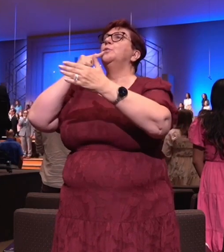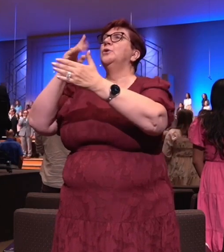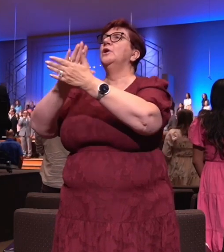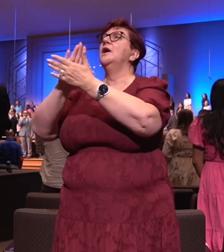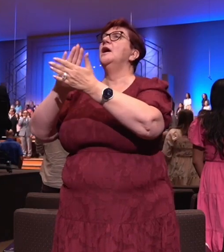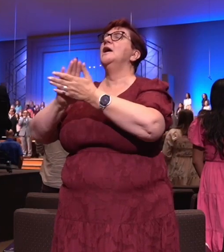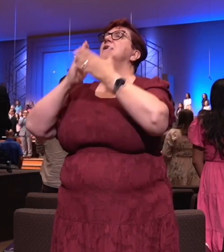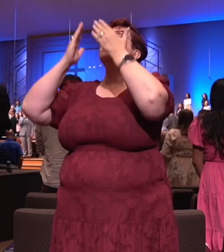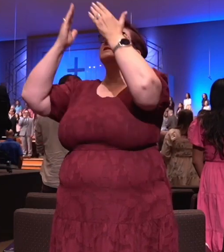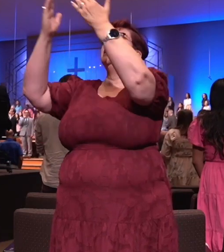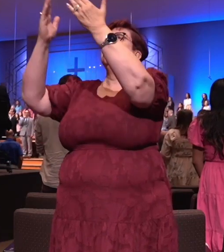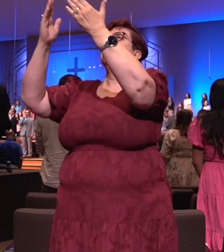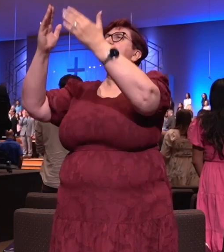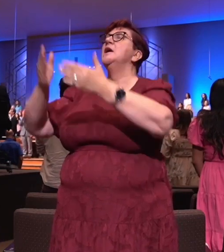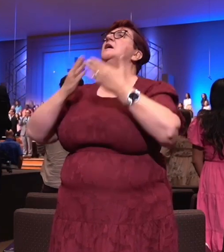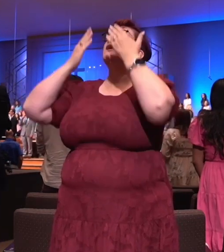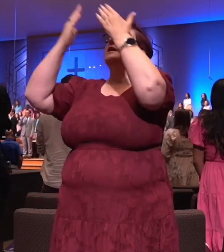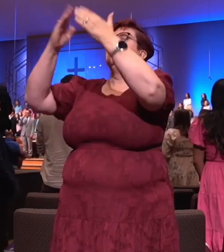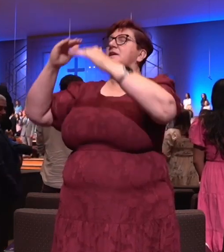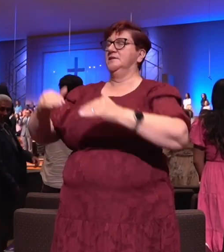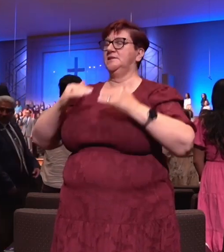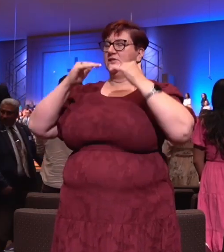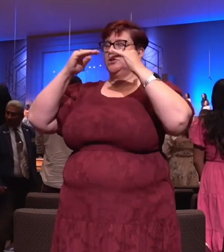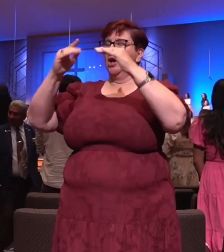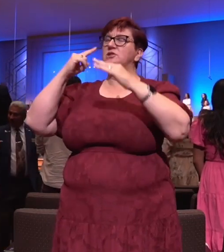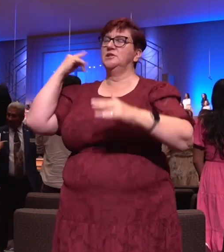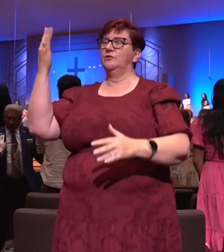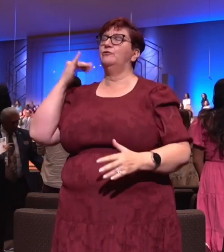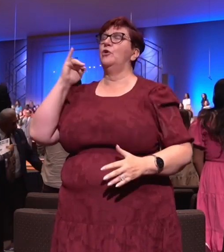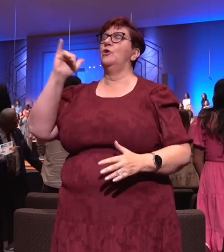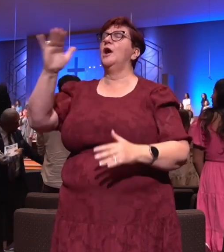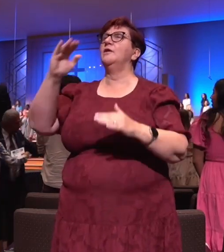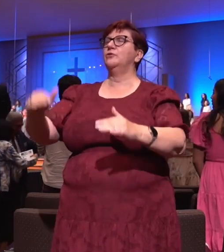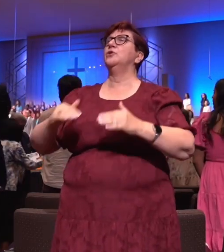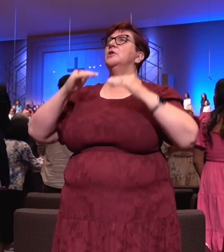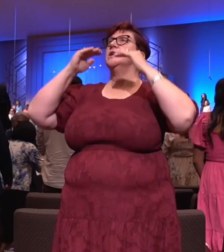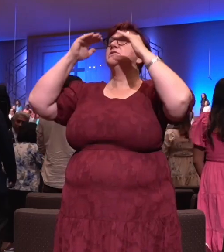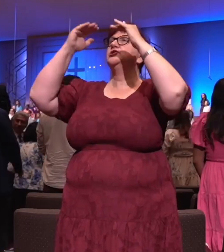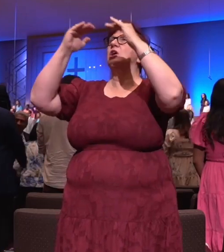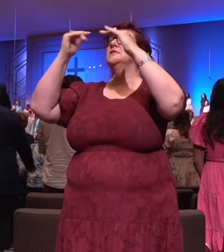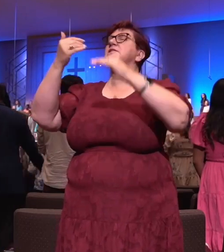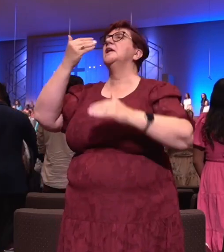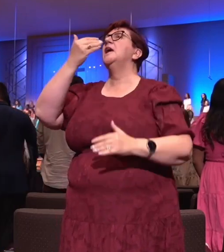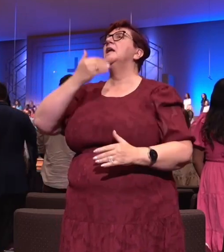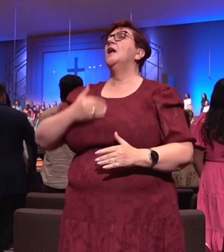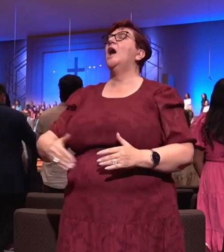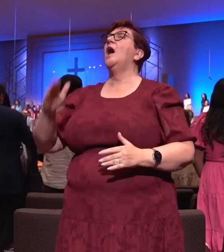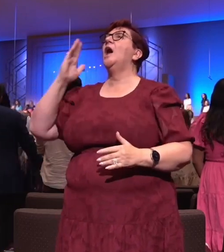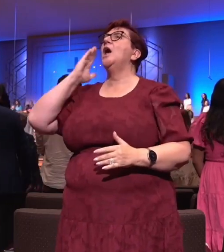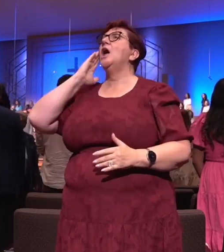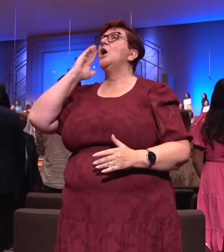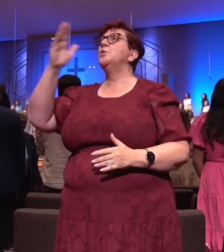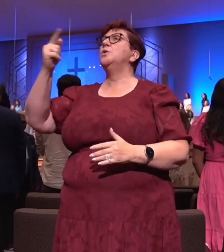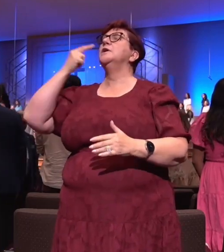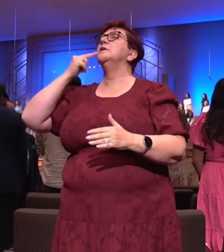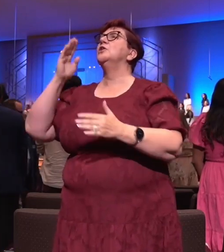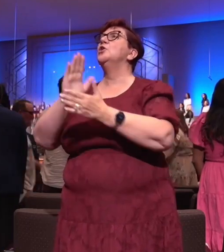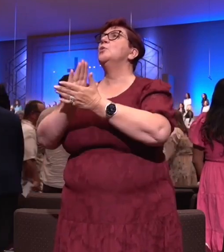praise Him. He is exalted, forever exalted, and I will